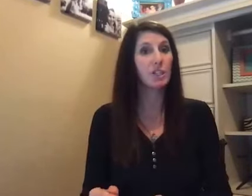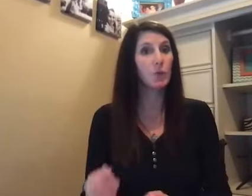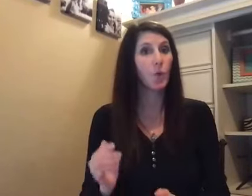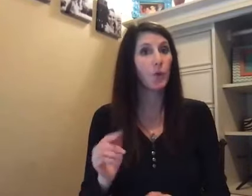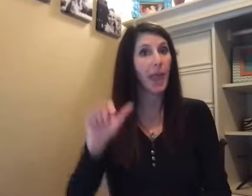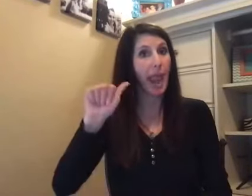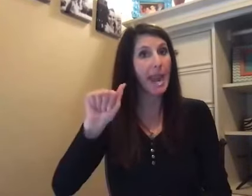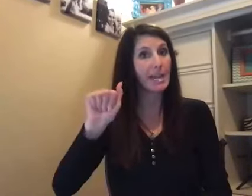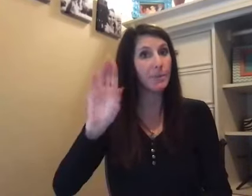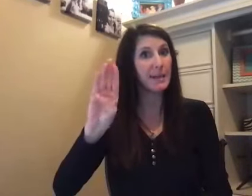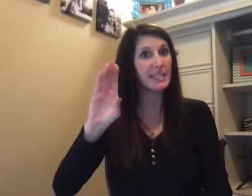do the ABC